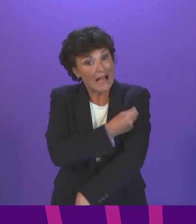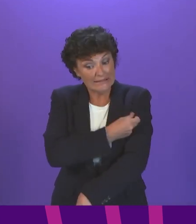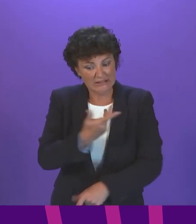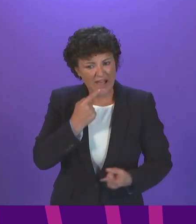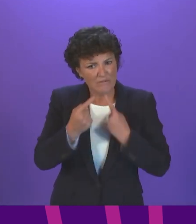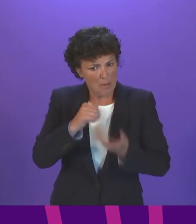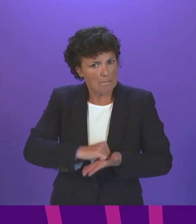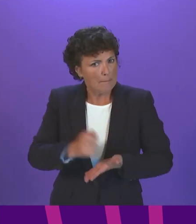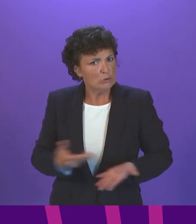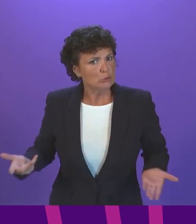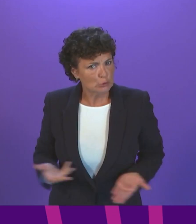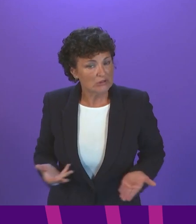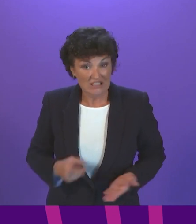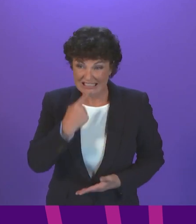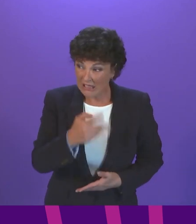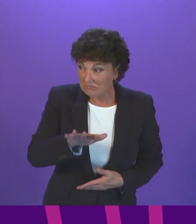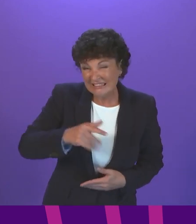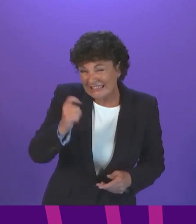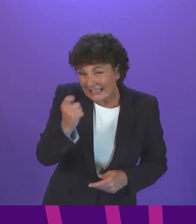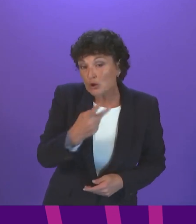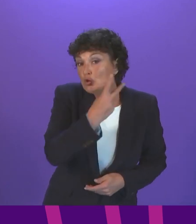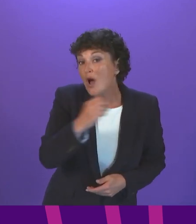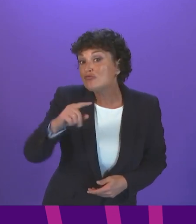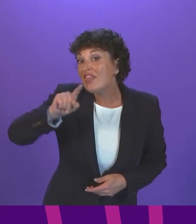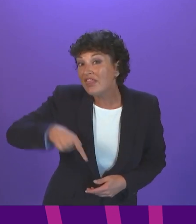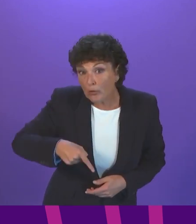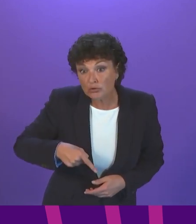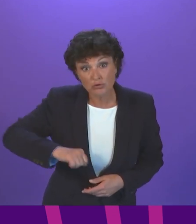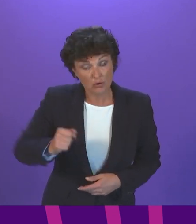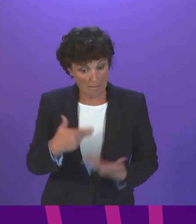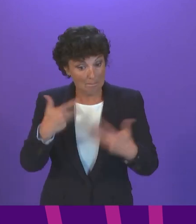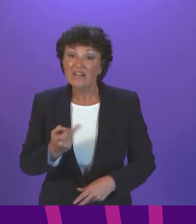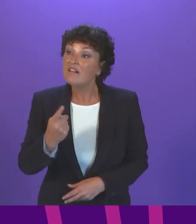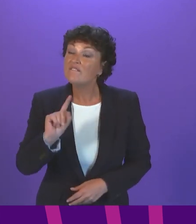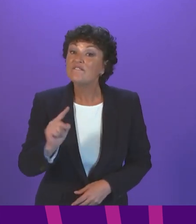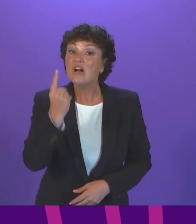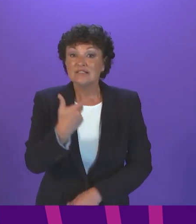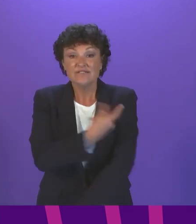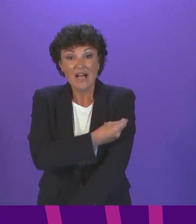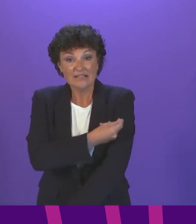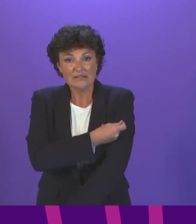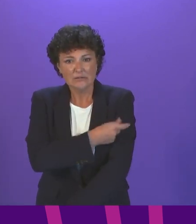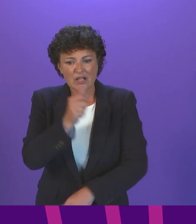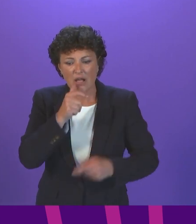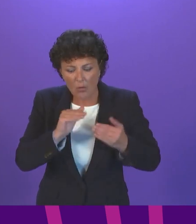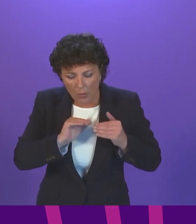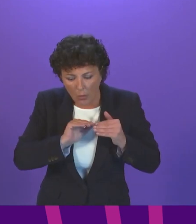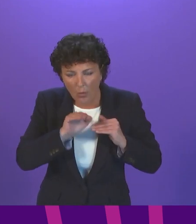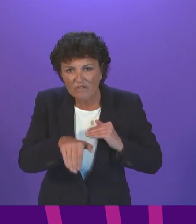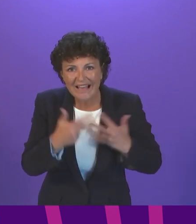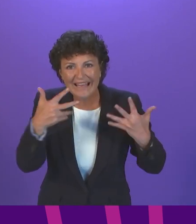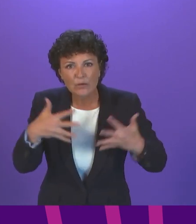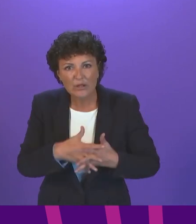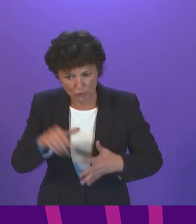that there are nearly 200,000 Scots who have had their first vaccine, are now past the eight-week period for